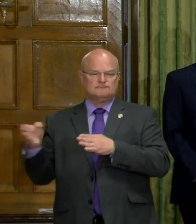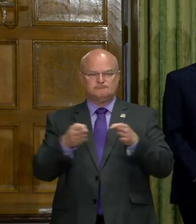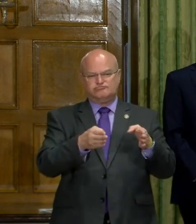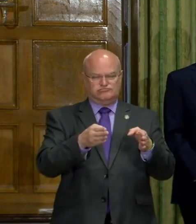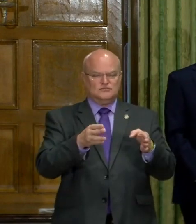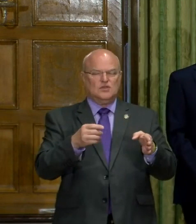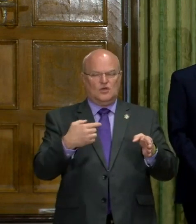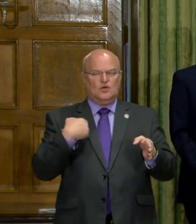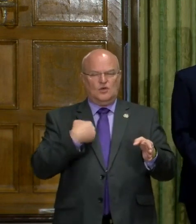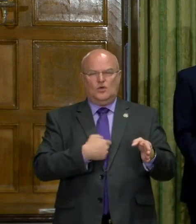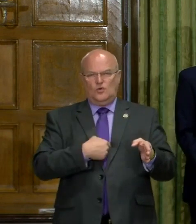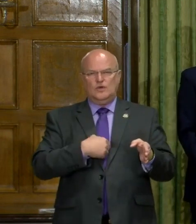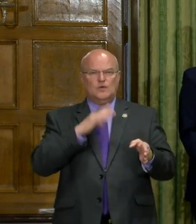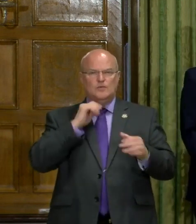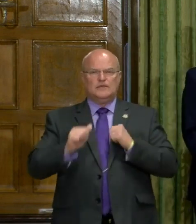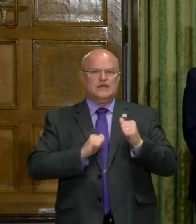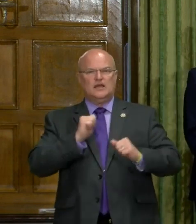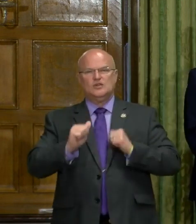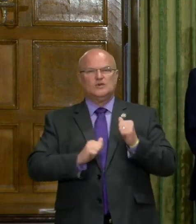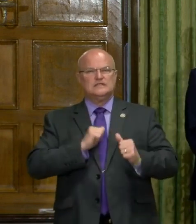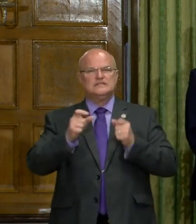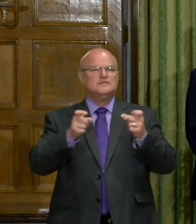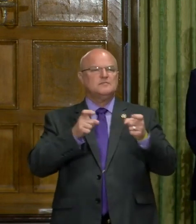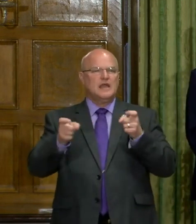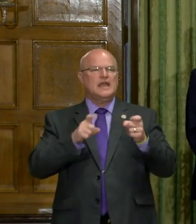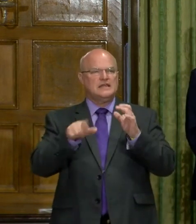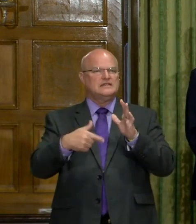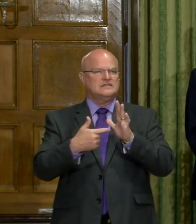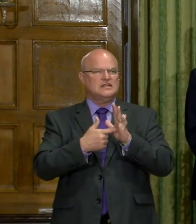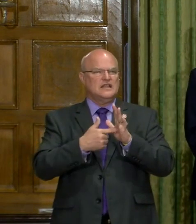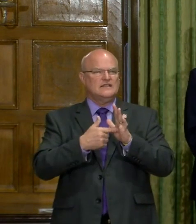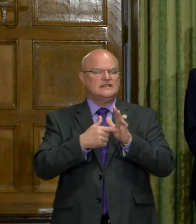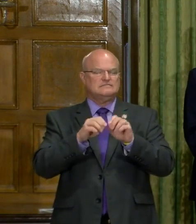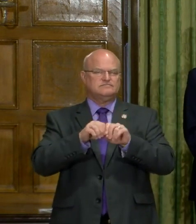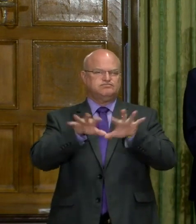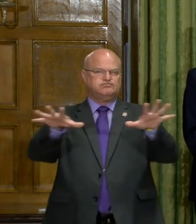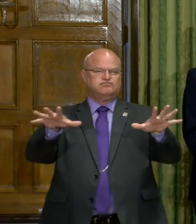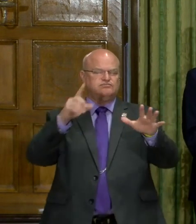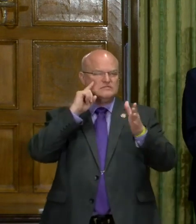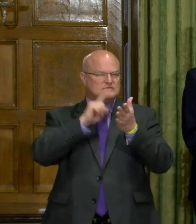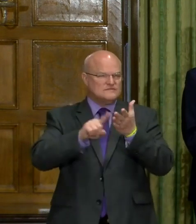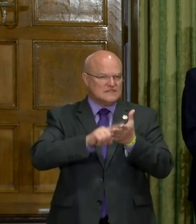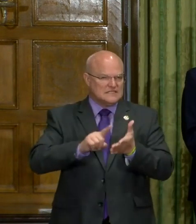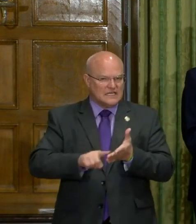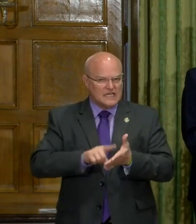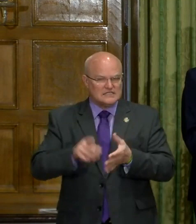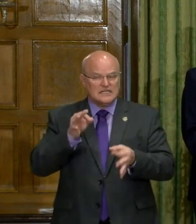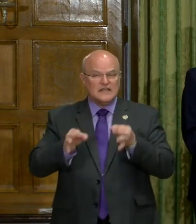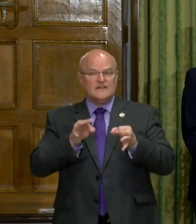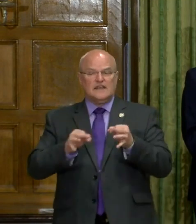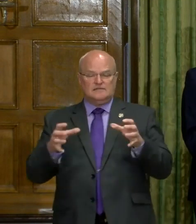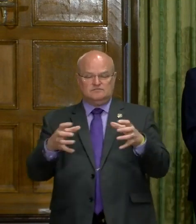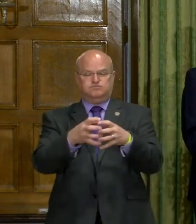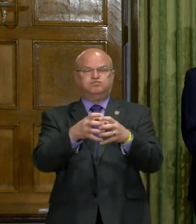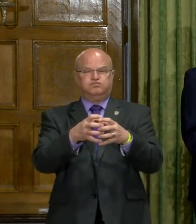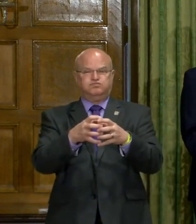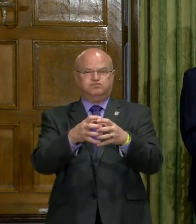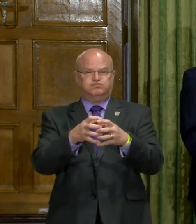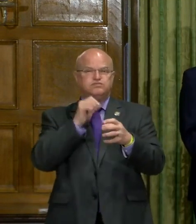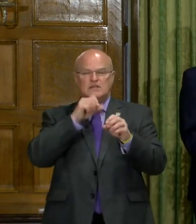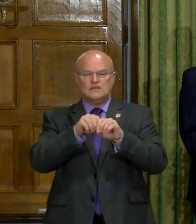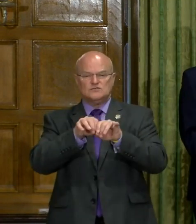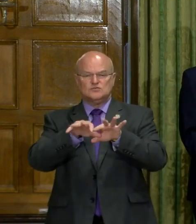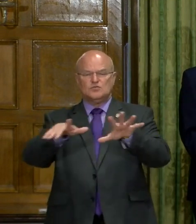same. So, we'll be aggressively managing these, uh, outbreak investigations. And if they can be contained and they don't